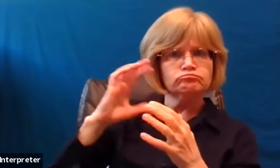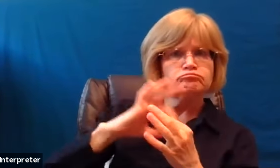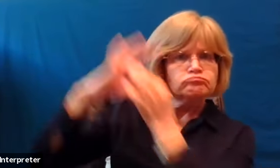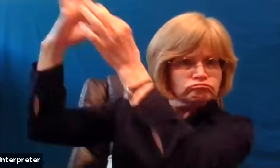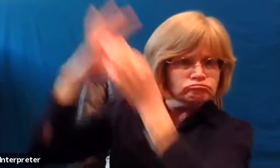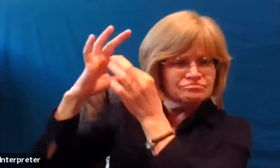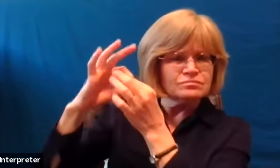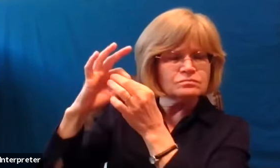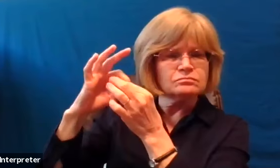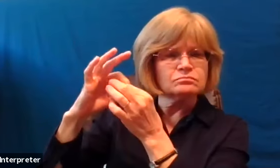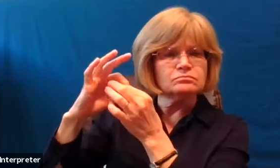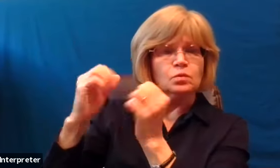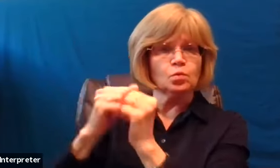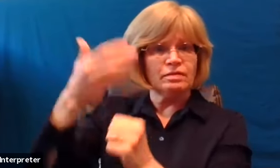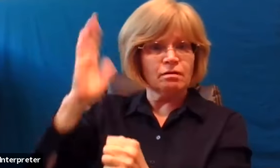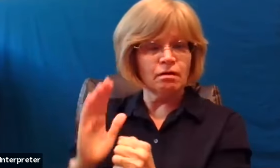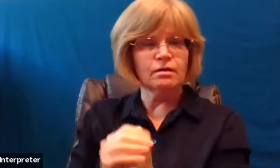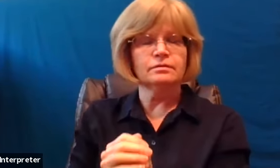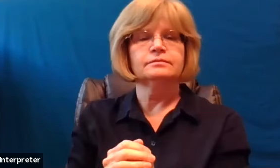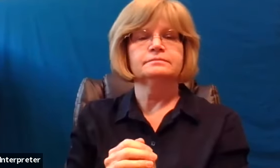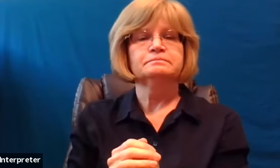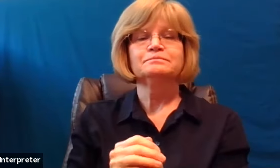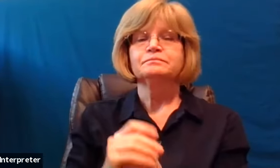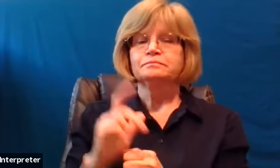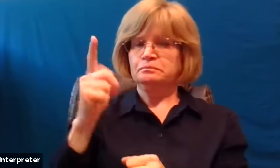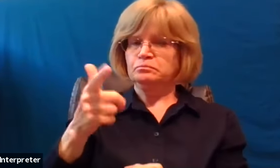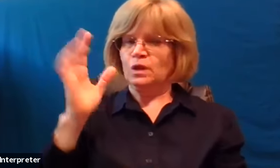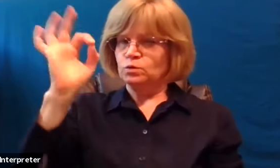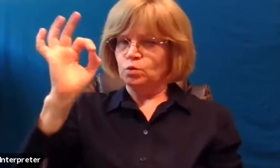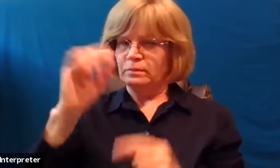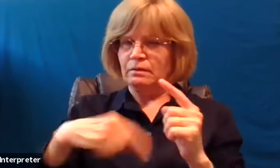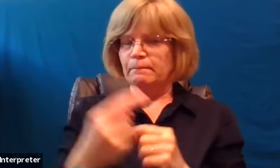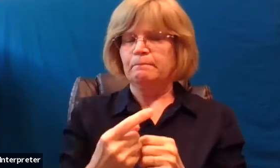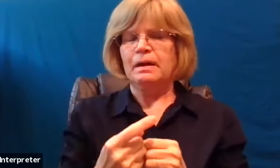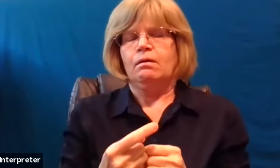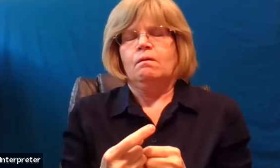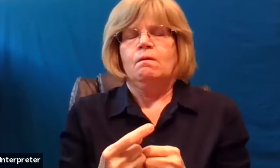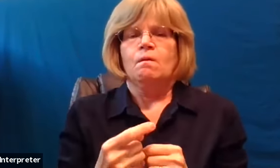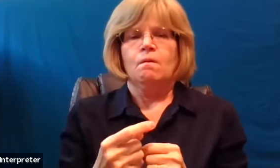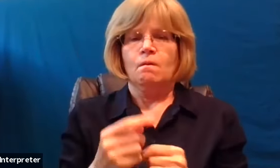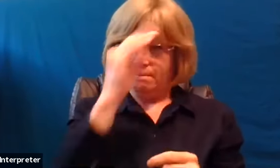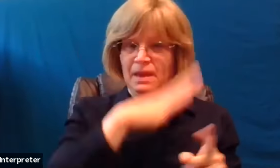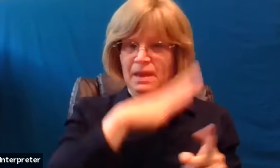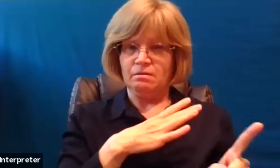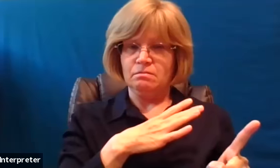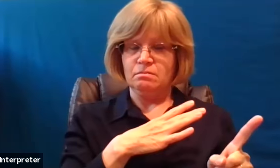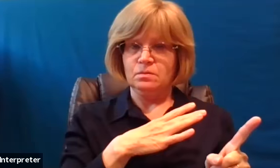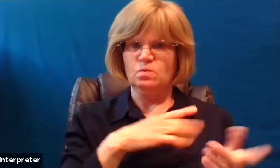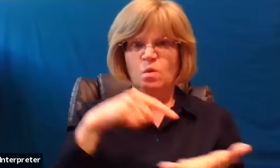us about a man who owed a lot a lot a lot of money to the king and the king asked for it